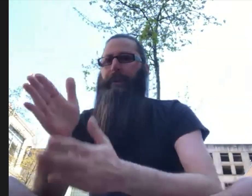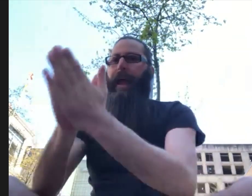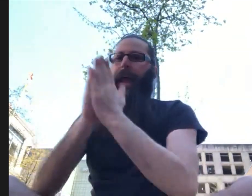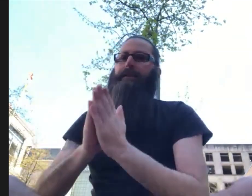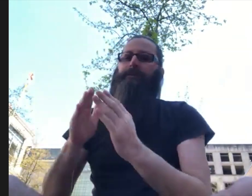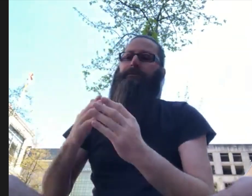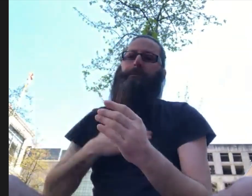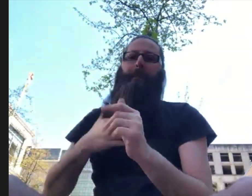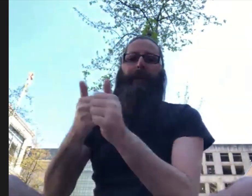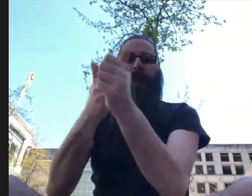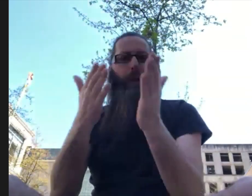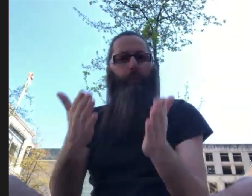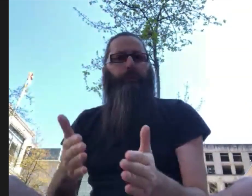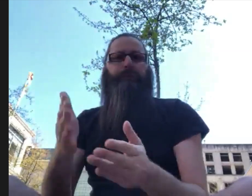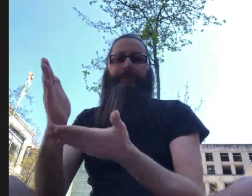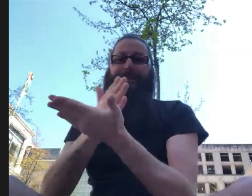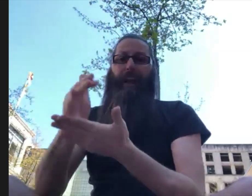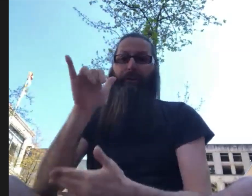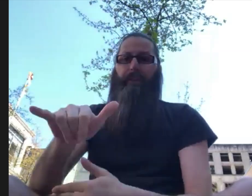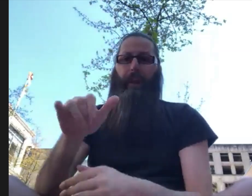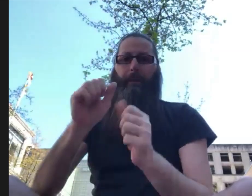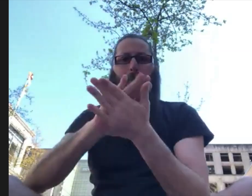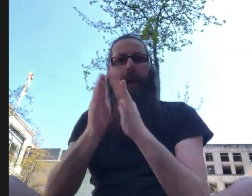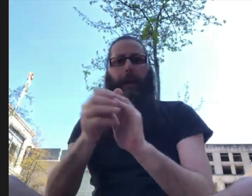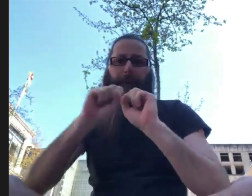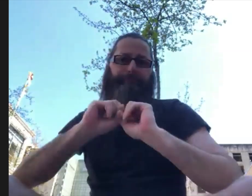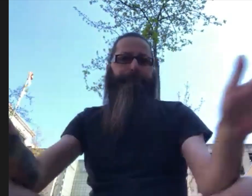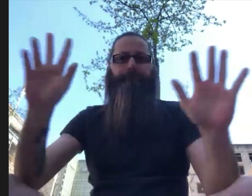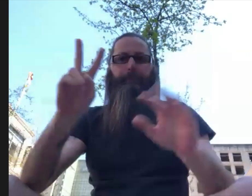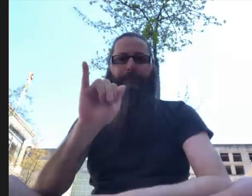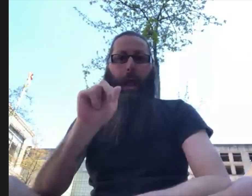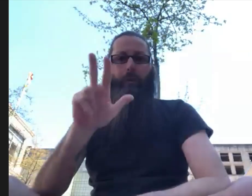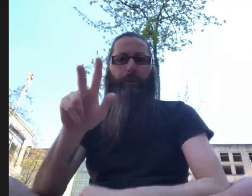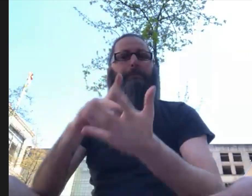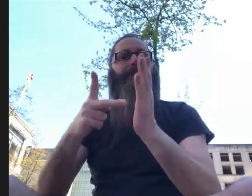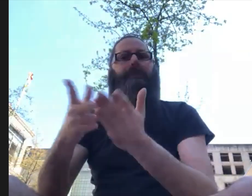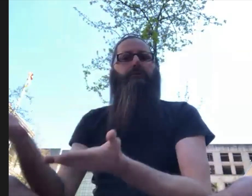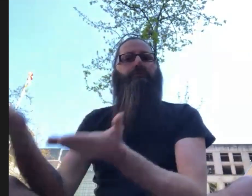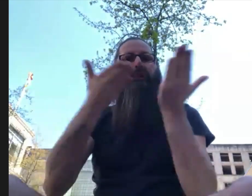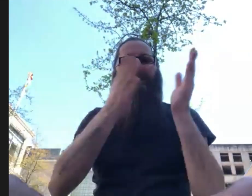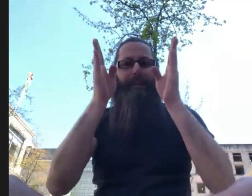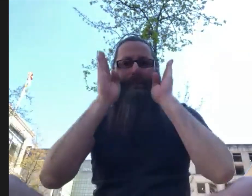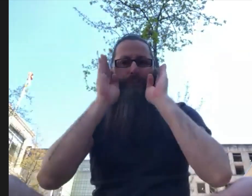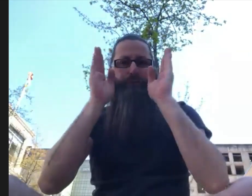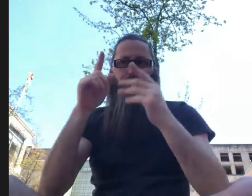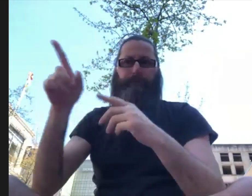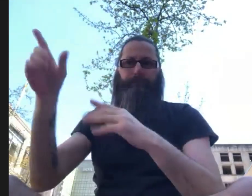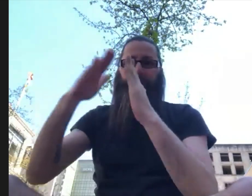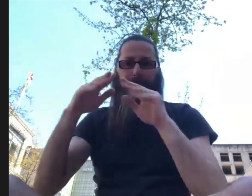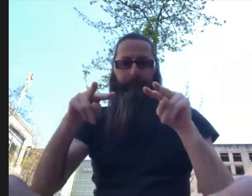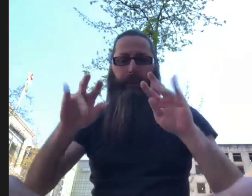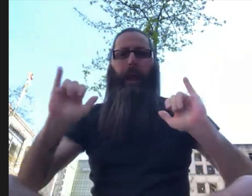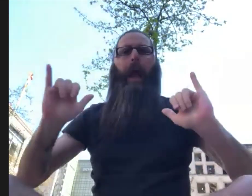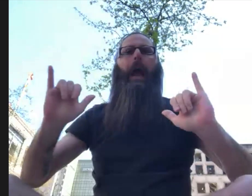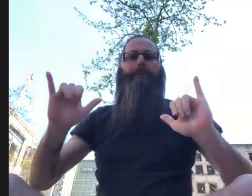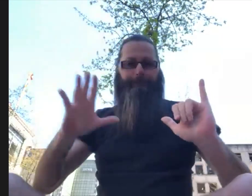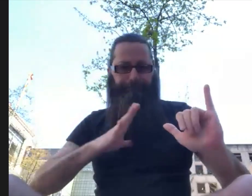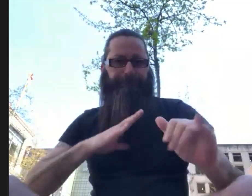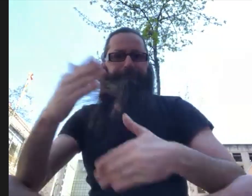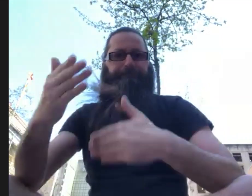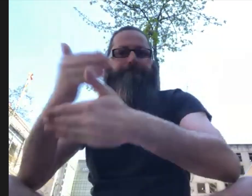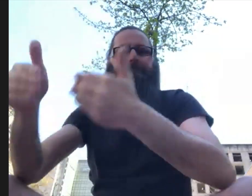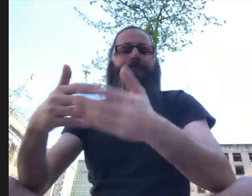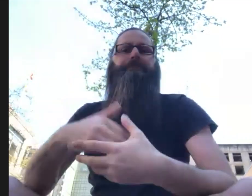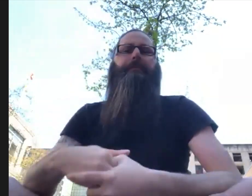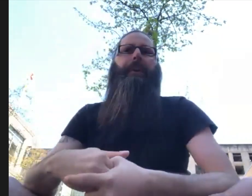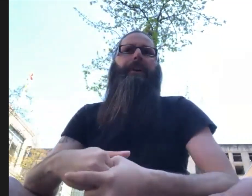our government leaders. And so I've posted things on social media, asking followers to share that, that that picture would then go viral to try